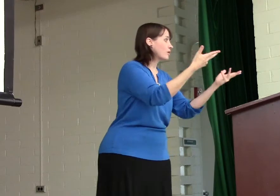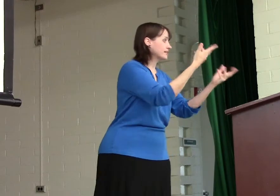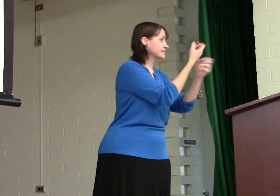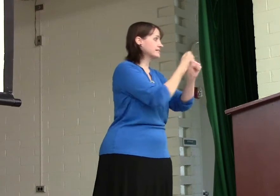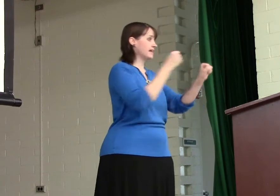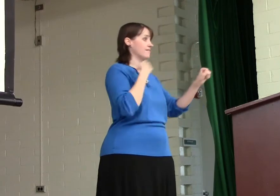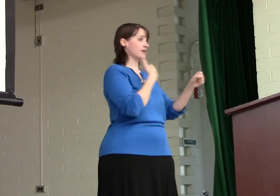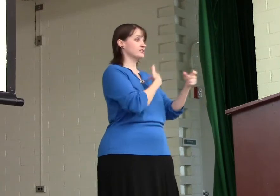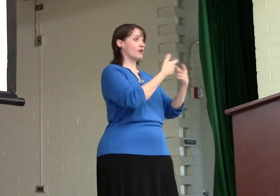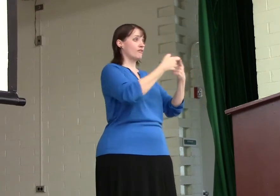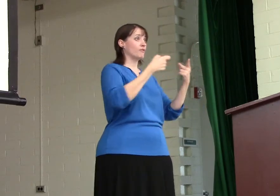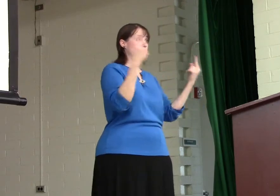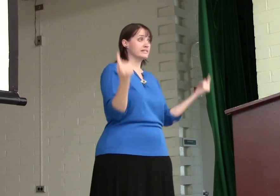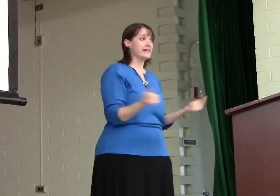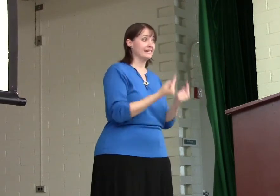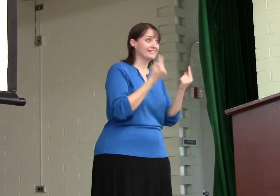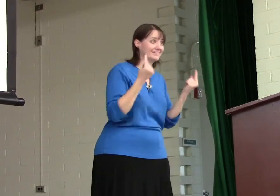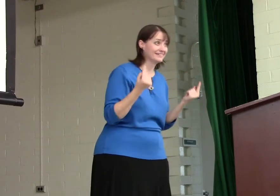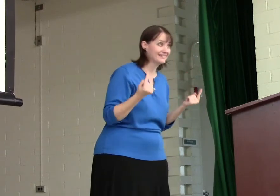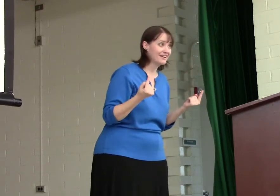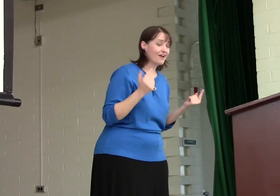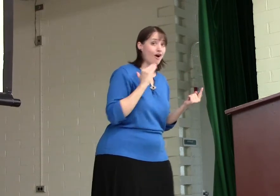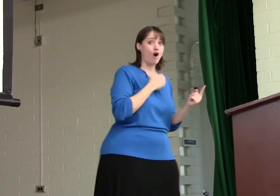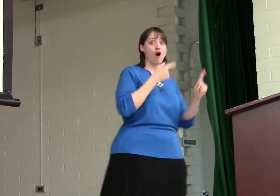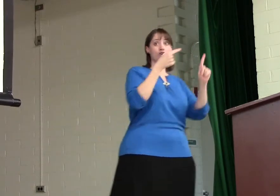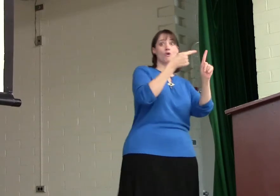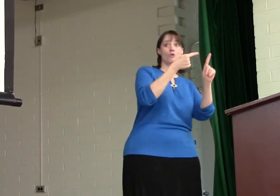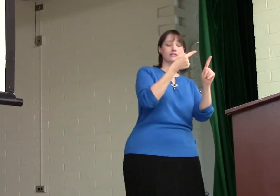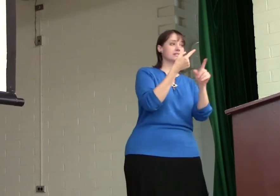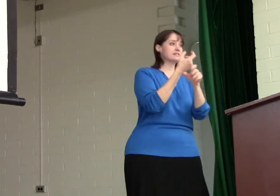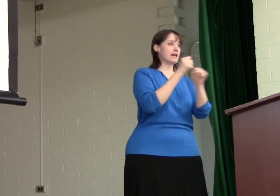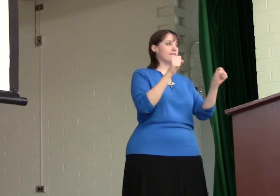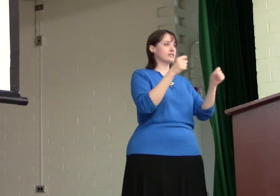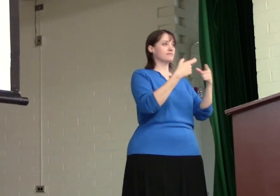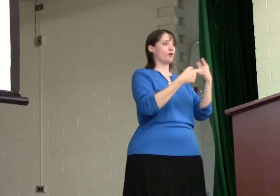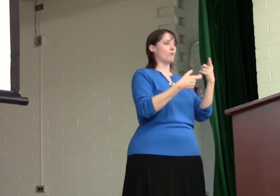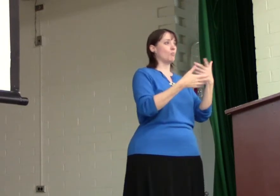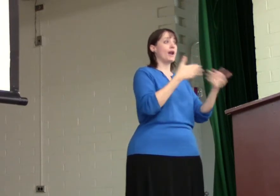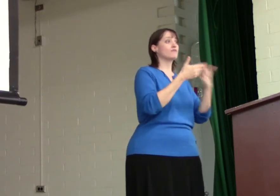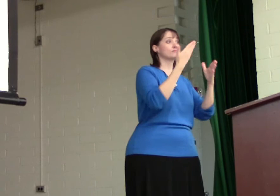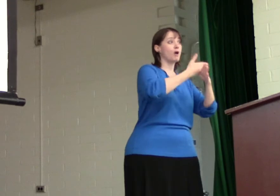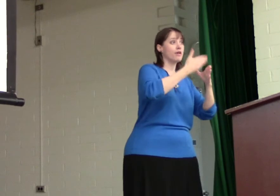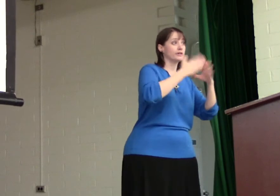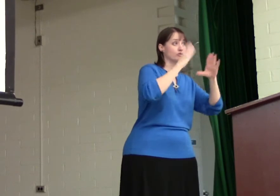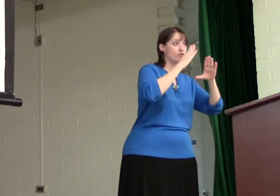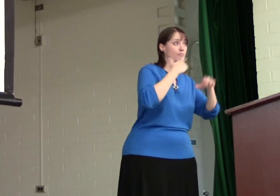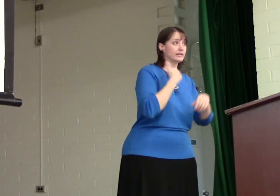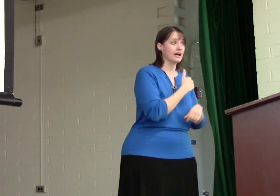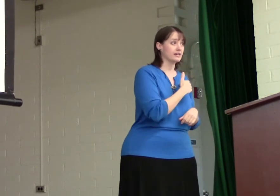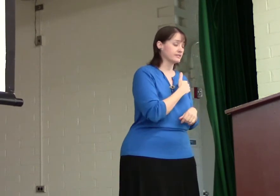what? It's to save us from sin. Our goal is to save us from whatever is bothering or troubling us.